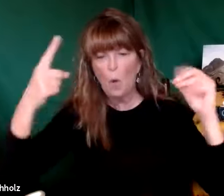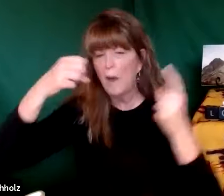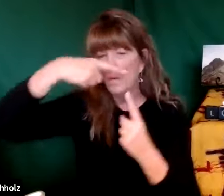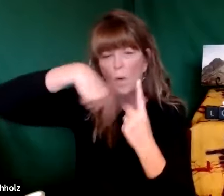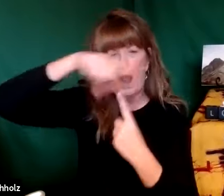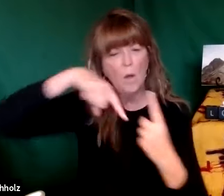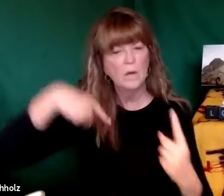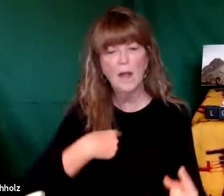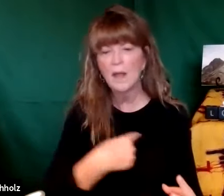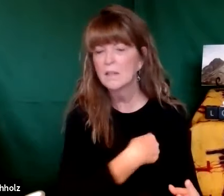becomes silent